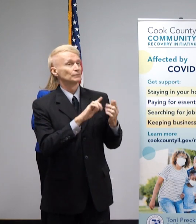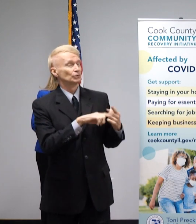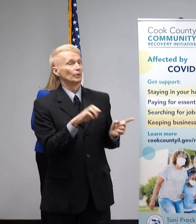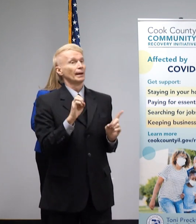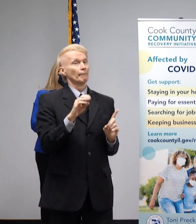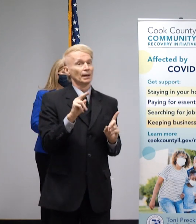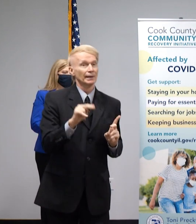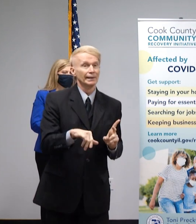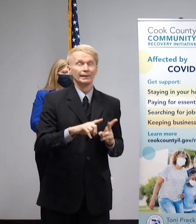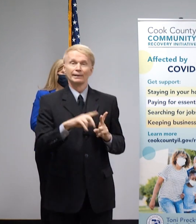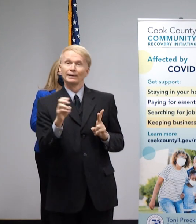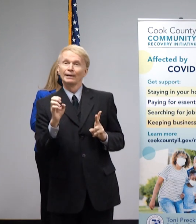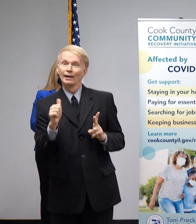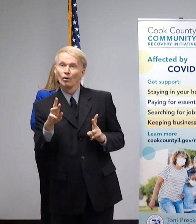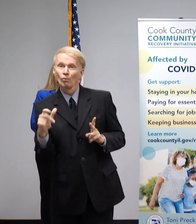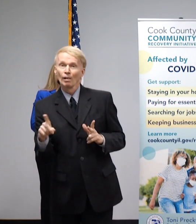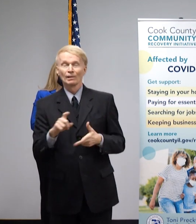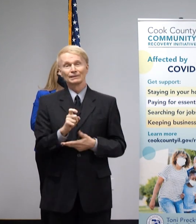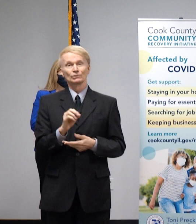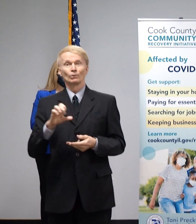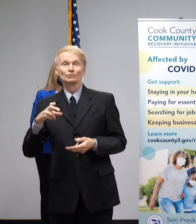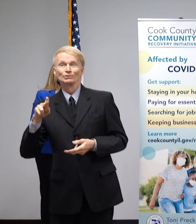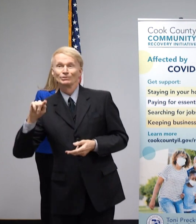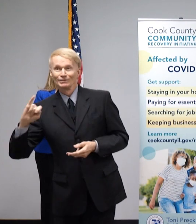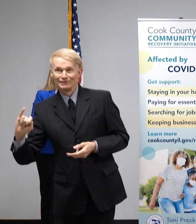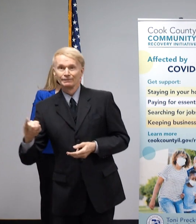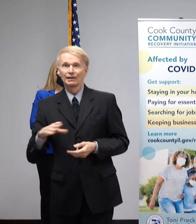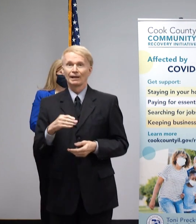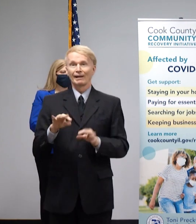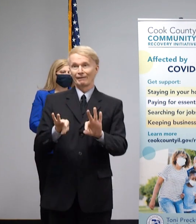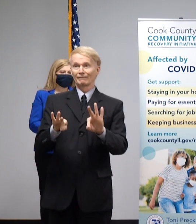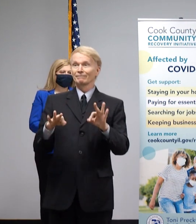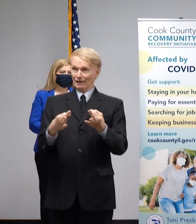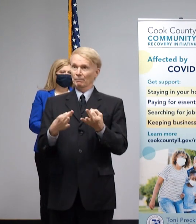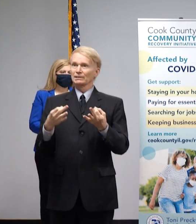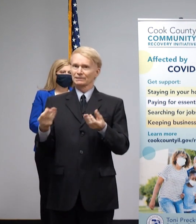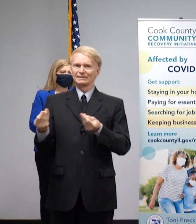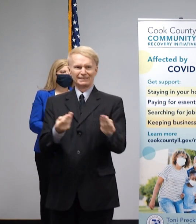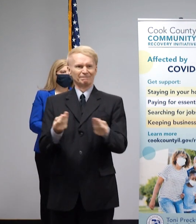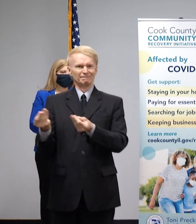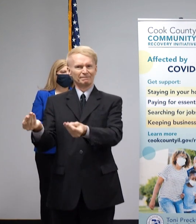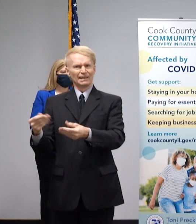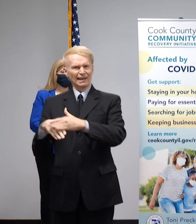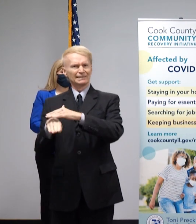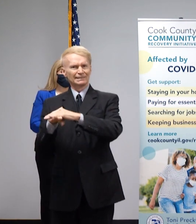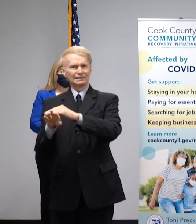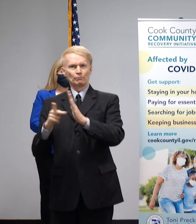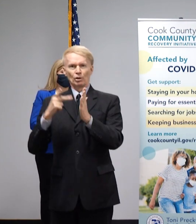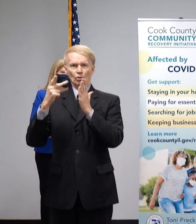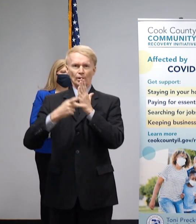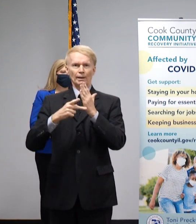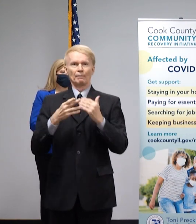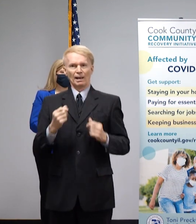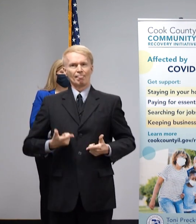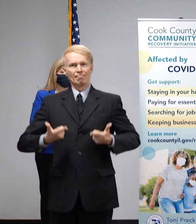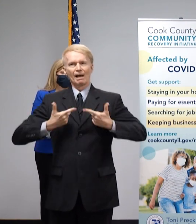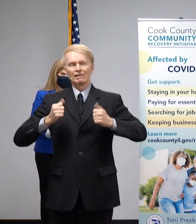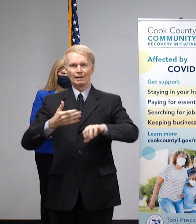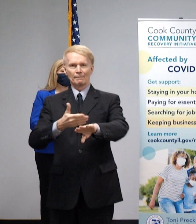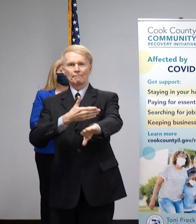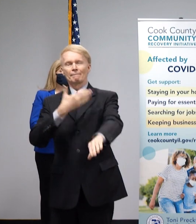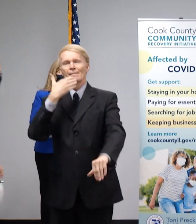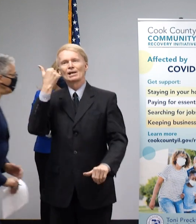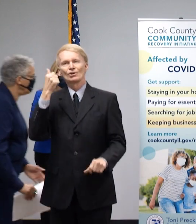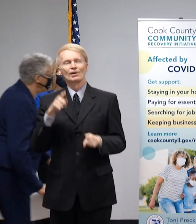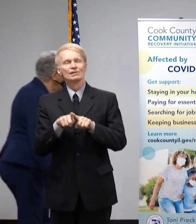Harold and Sochi. We look forward to making sure that the families that will have access to these programs, that their lives will be a little bit better as a result. Thank